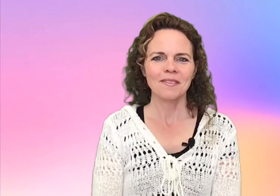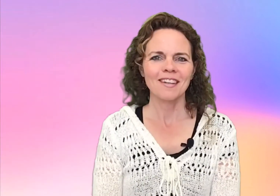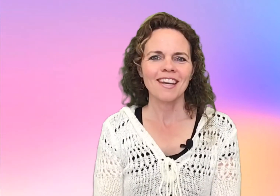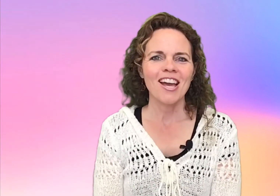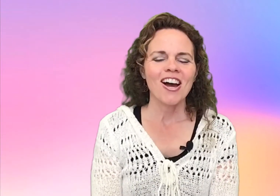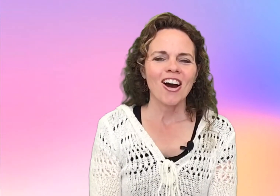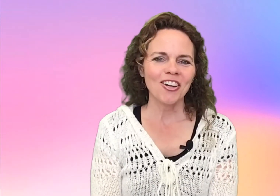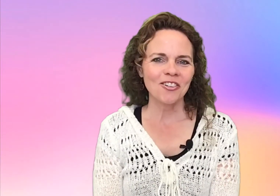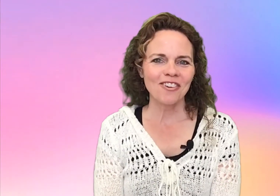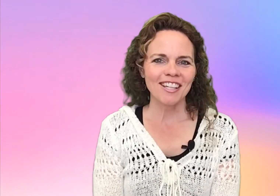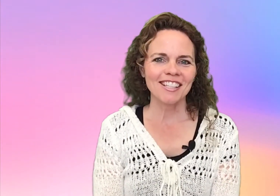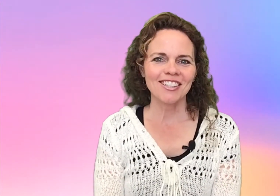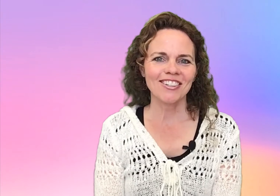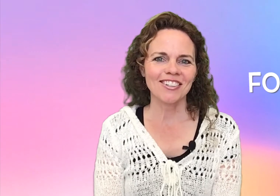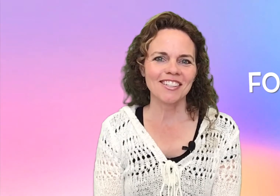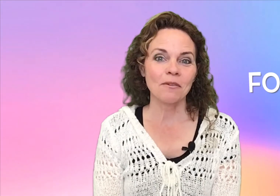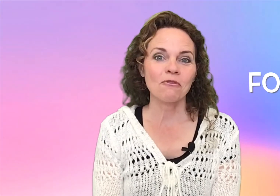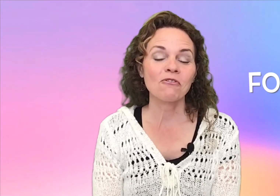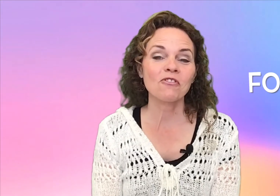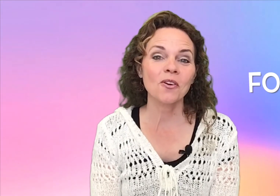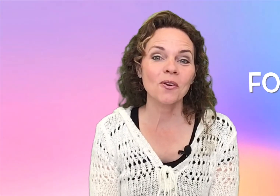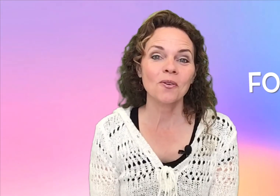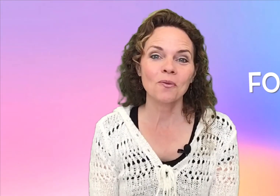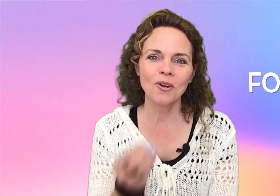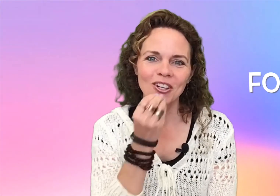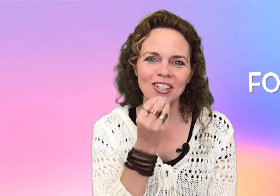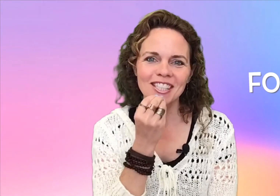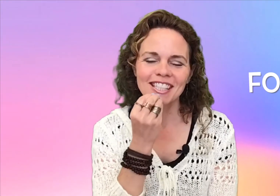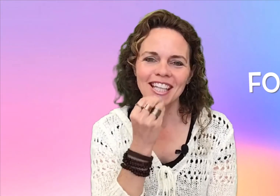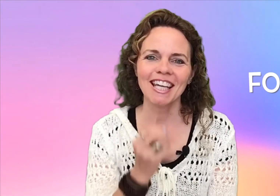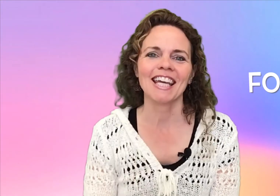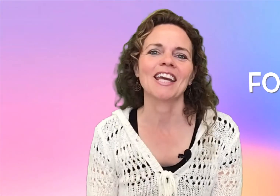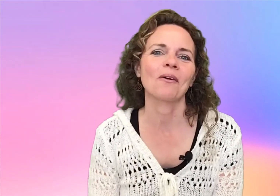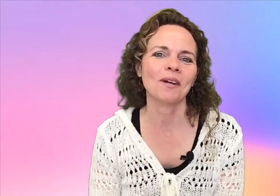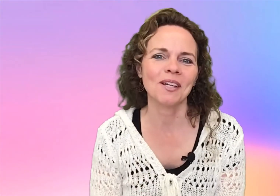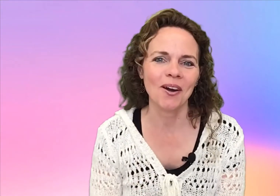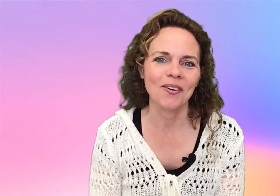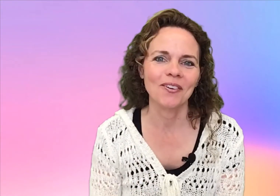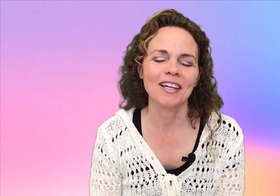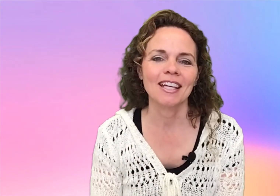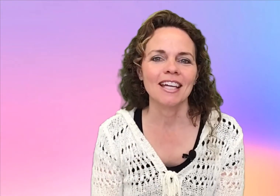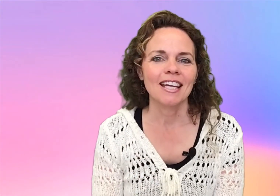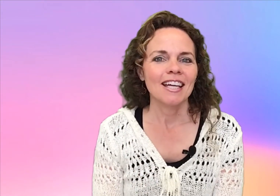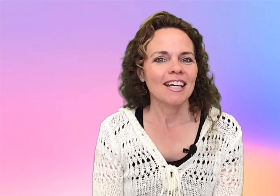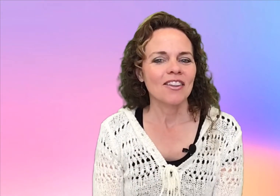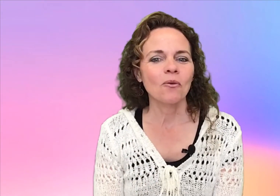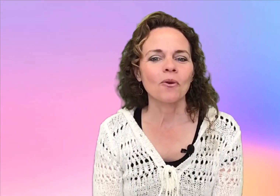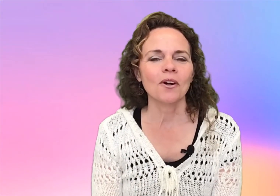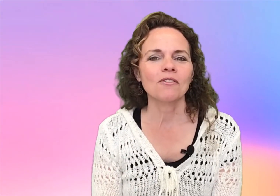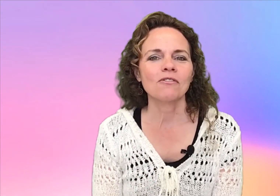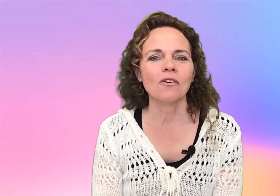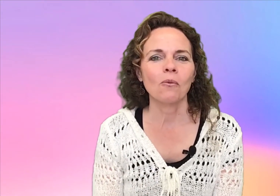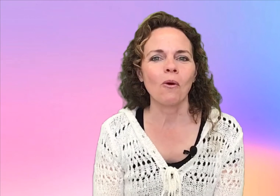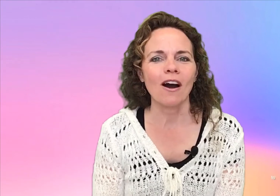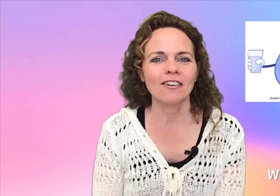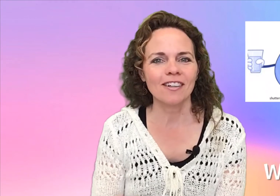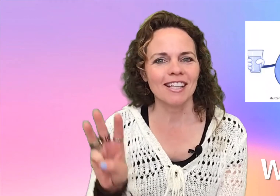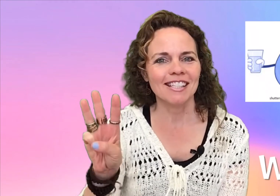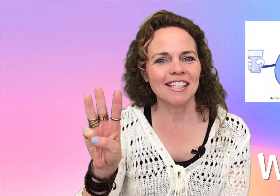Are you ready to learn some food words? Here we go. The word for water is a